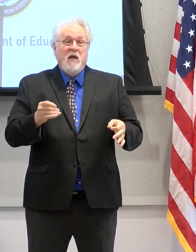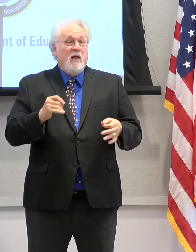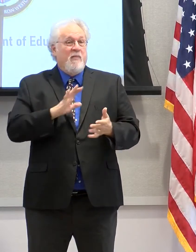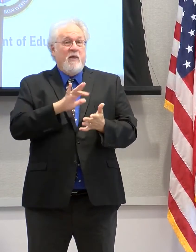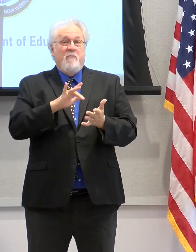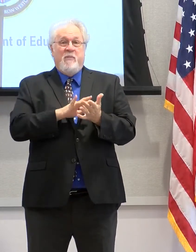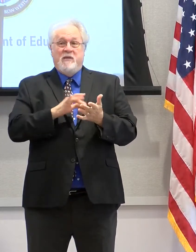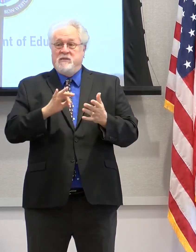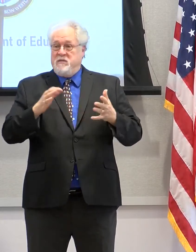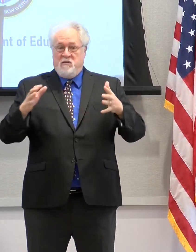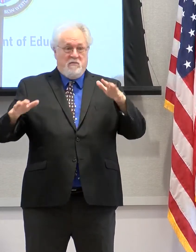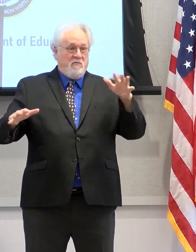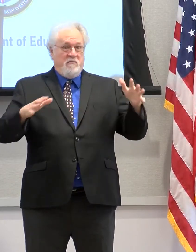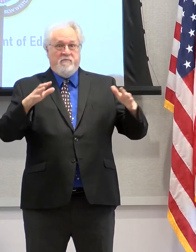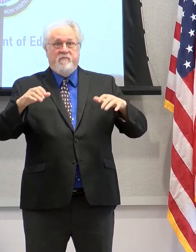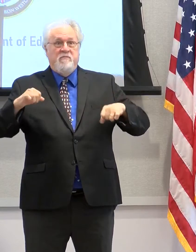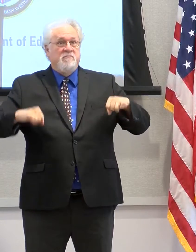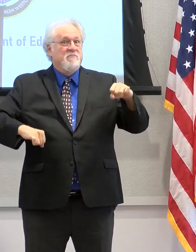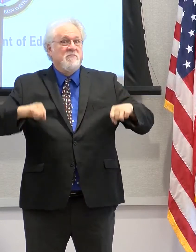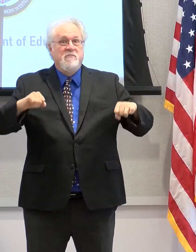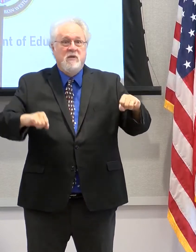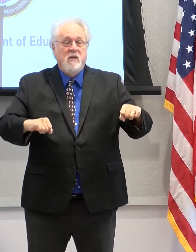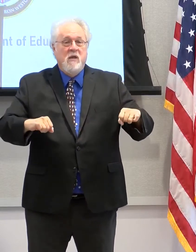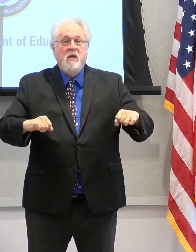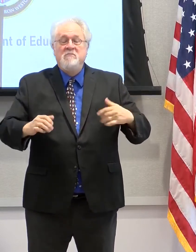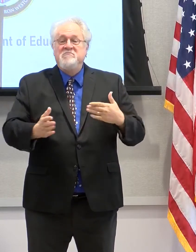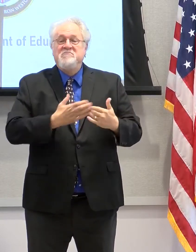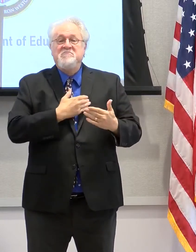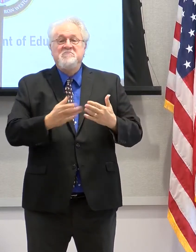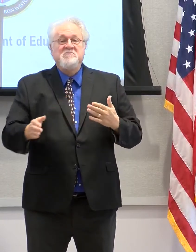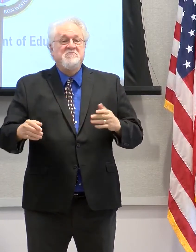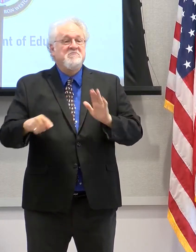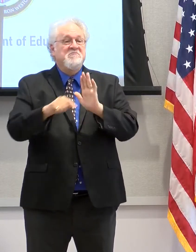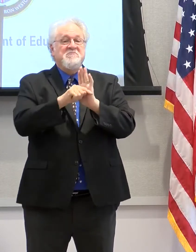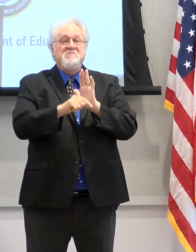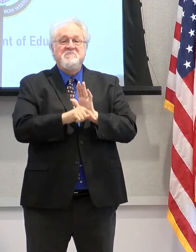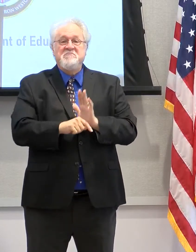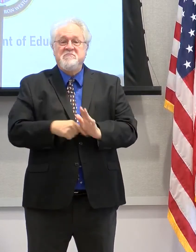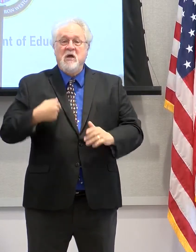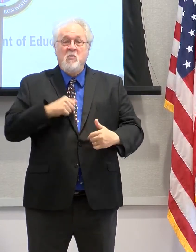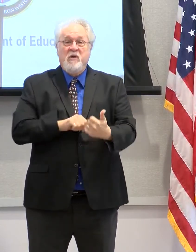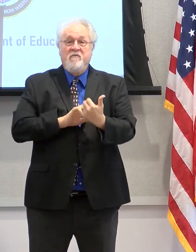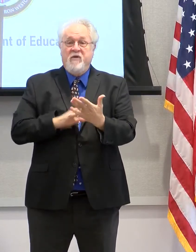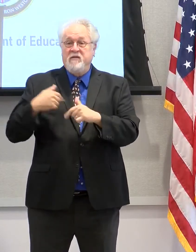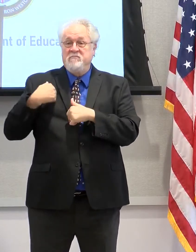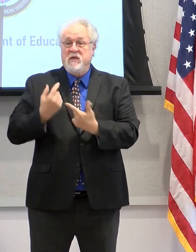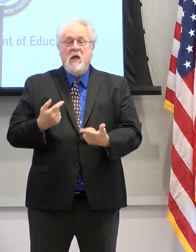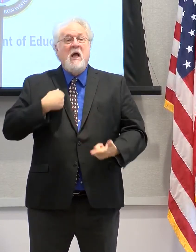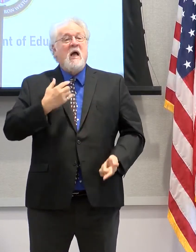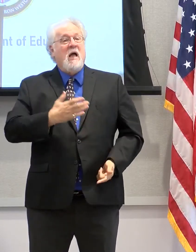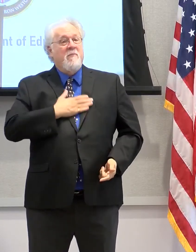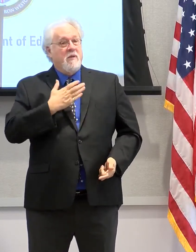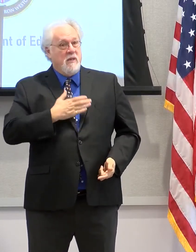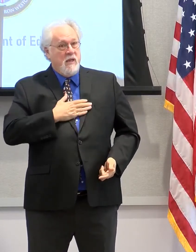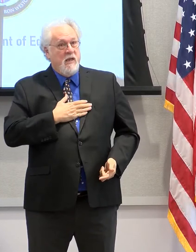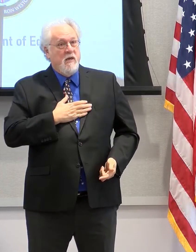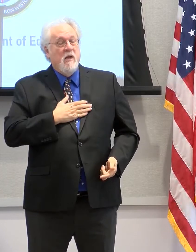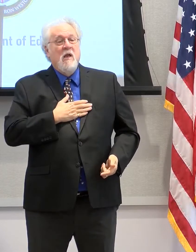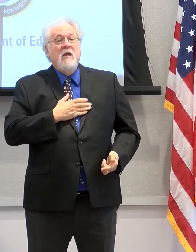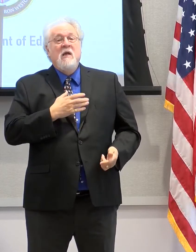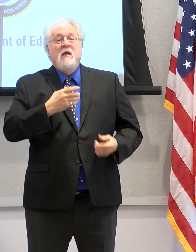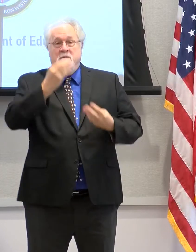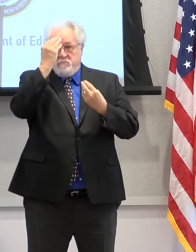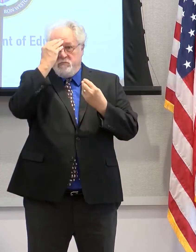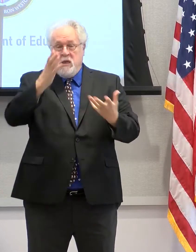midst of a lot of uncertainty. Despite the adversities we have faced in the last year, I'm glad to say that our